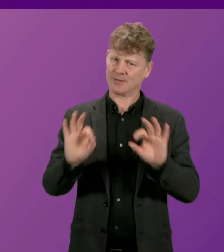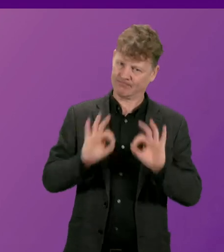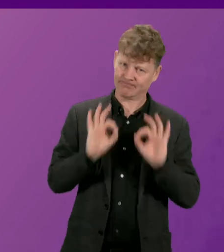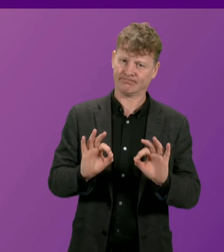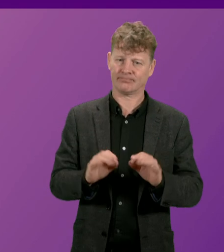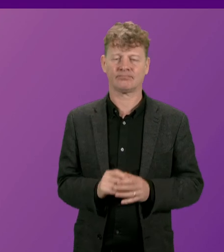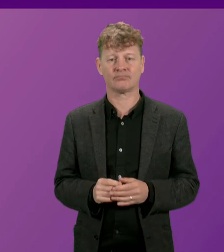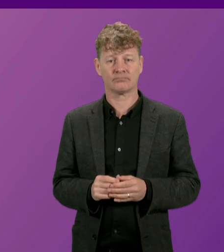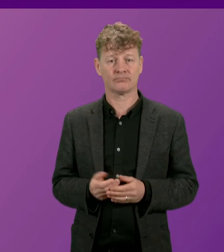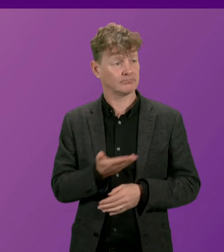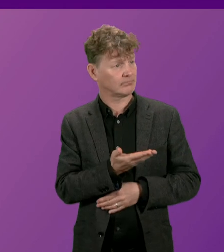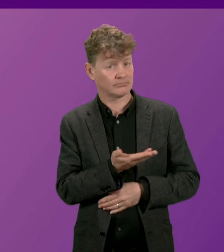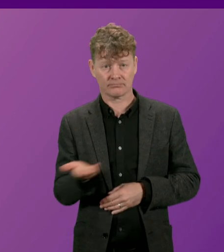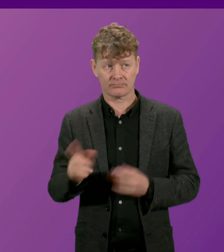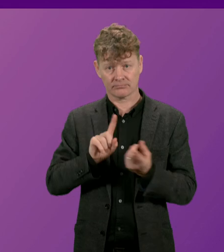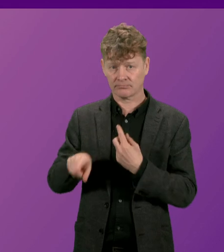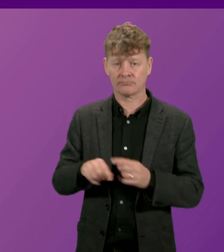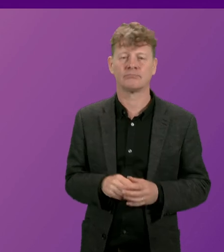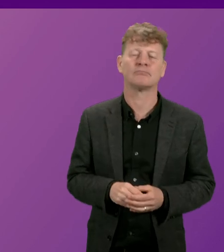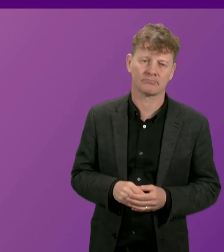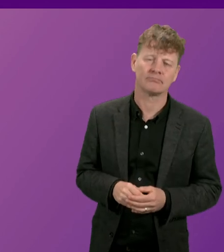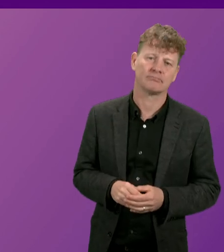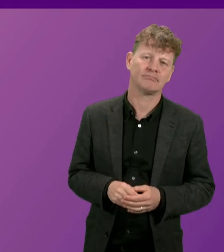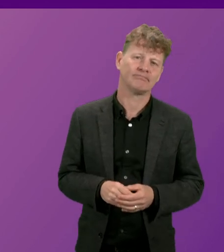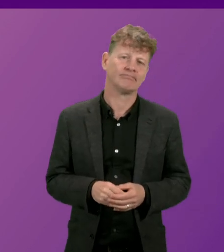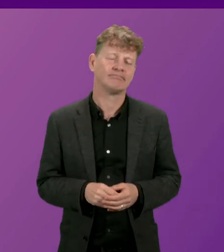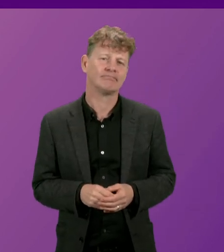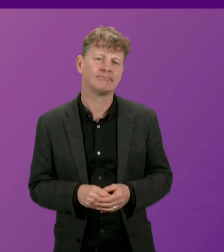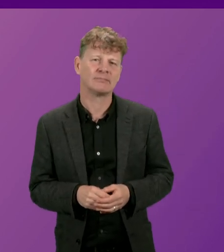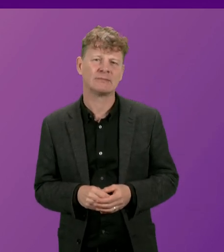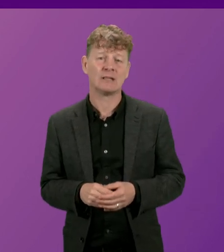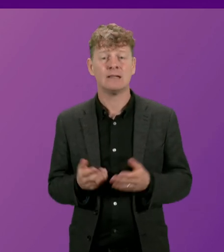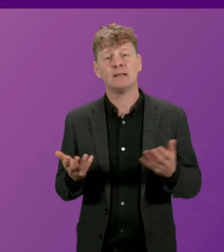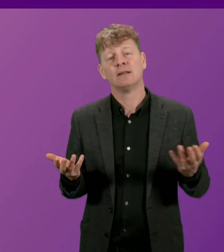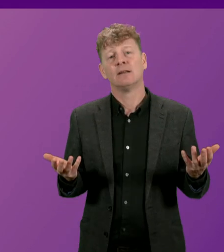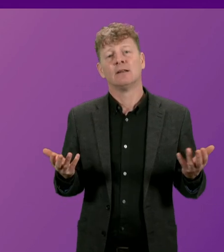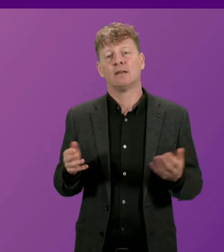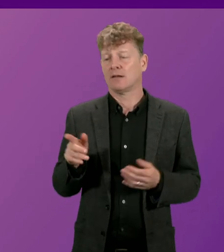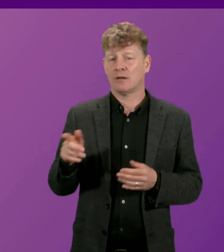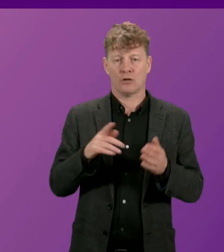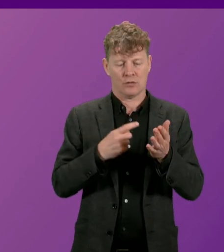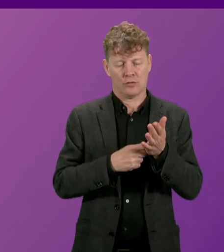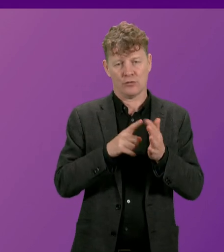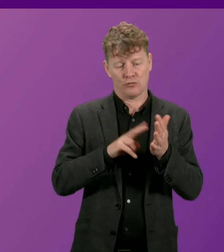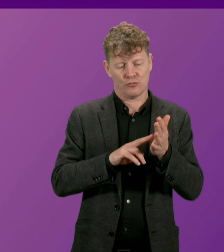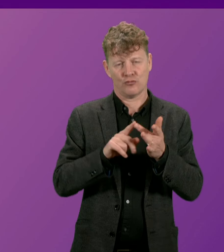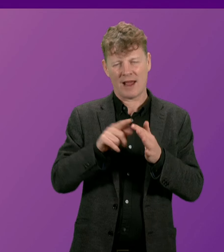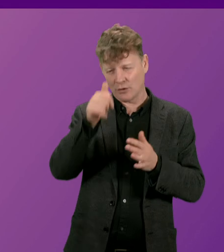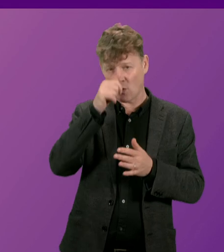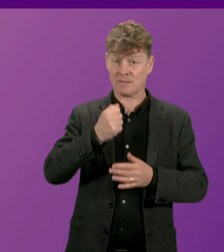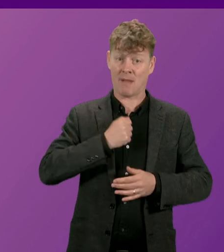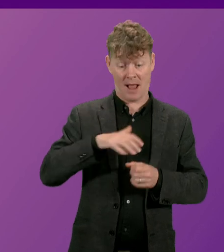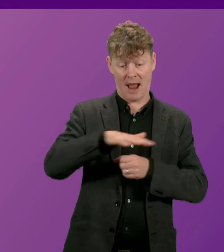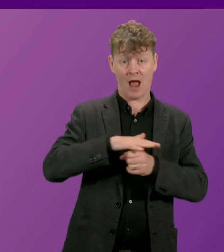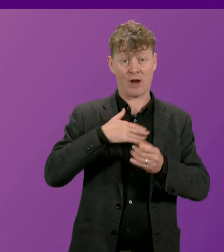First Minister. On that point, obviously Mr Renning is familiar with the fact that I have constituents that are